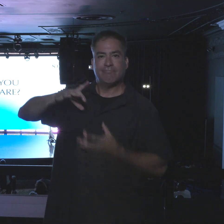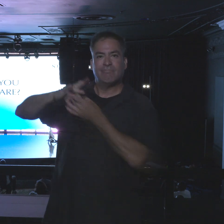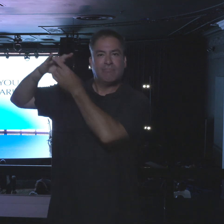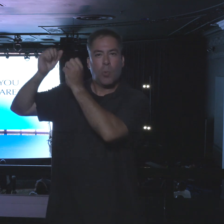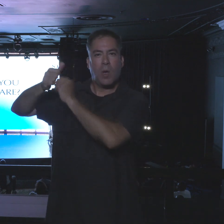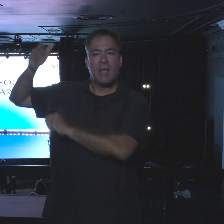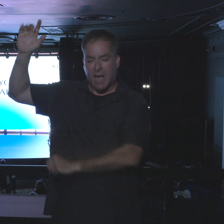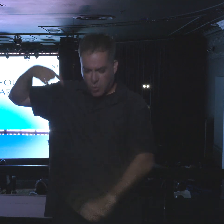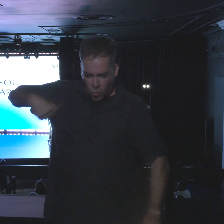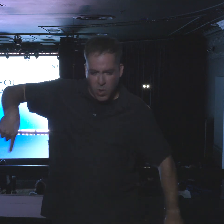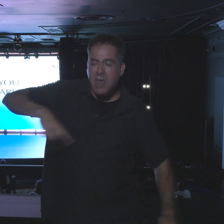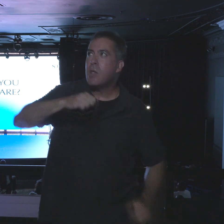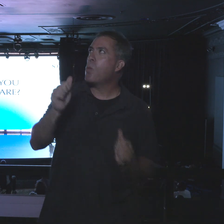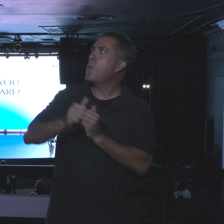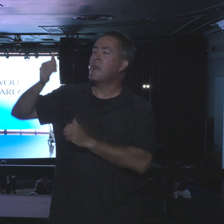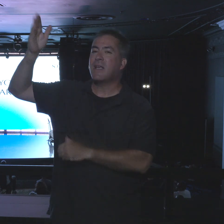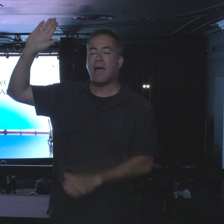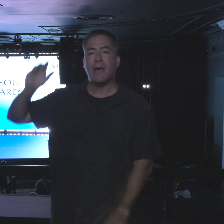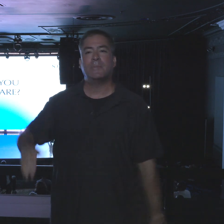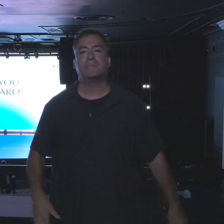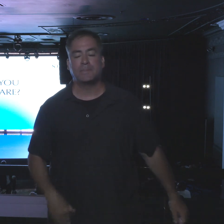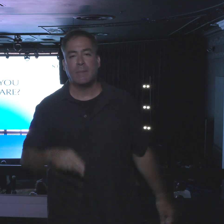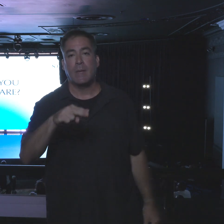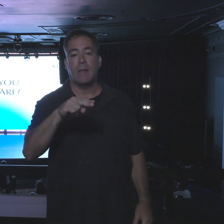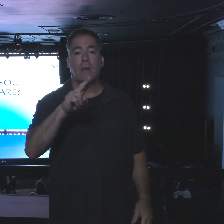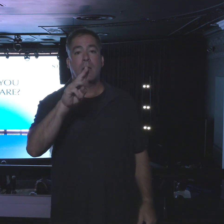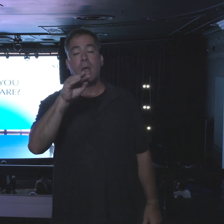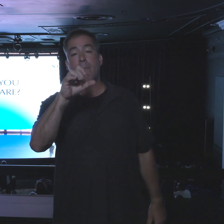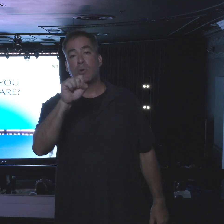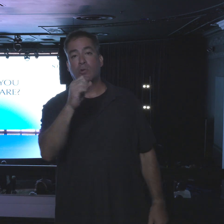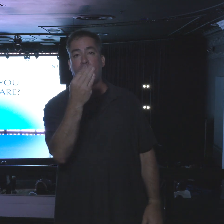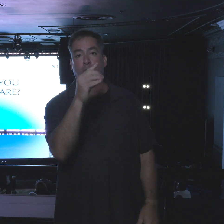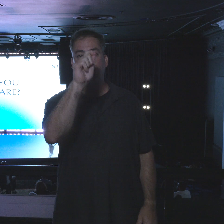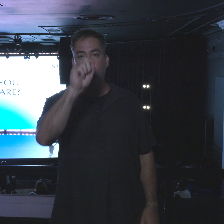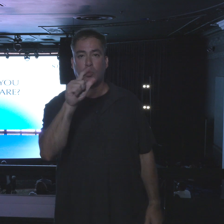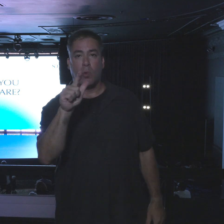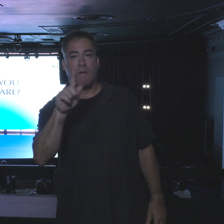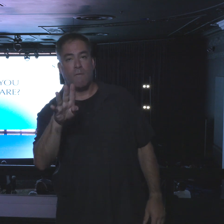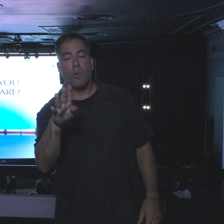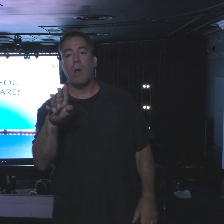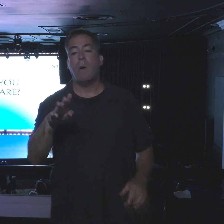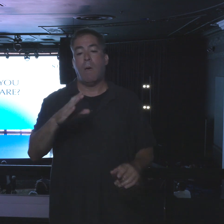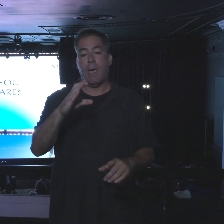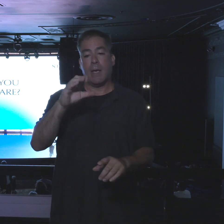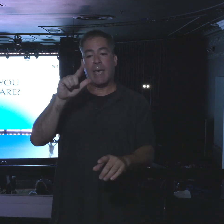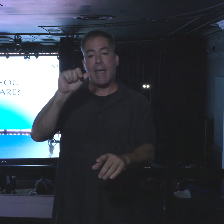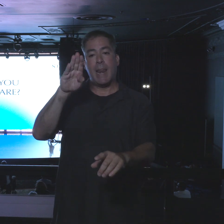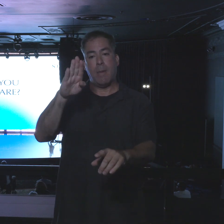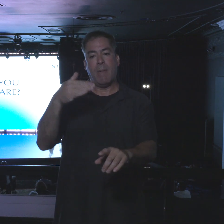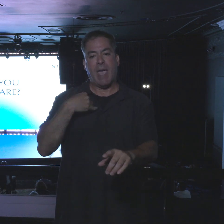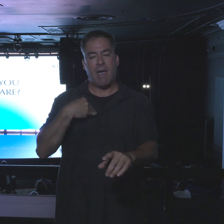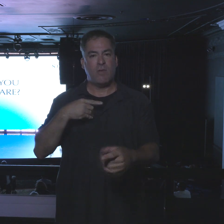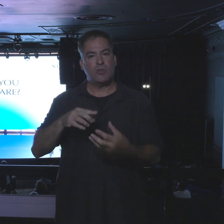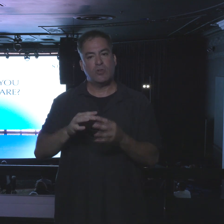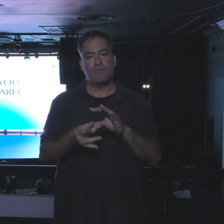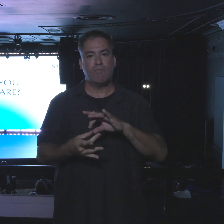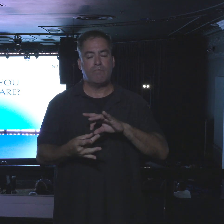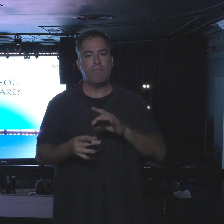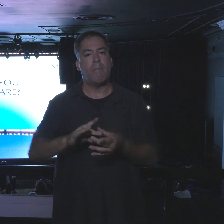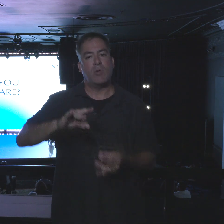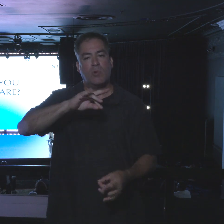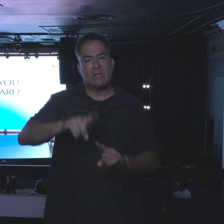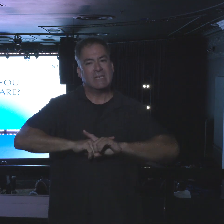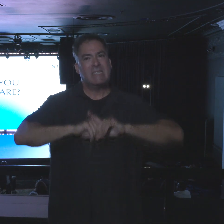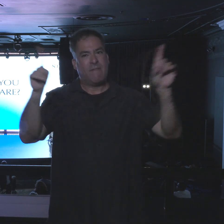it. Numbers 14, 24, it says, Caleb had a different spirit. He wholeheartedly